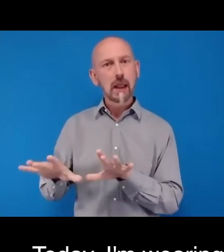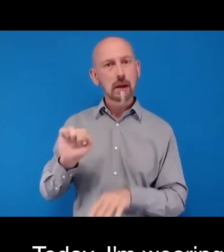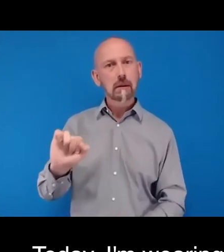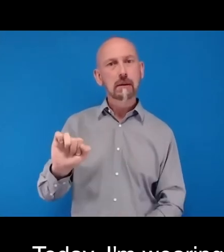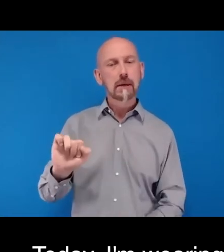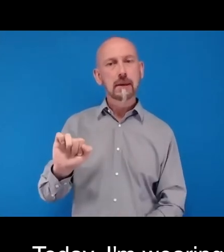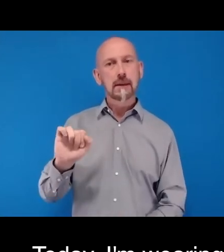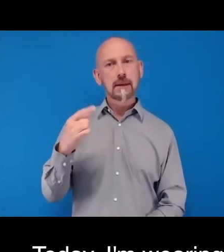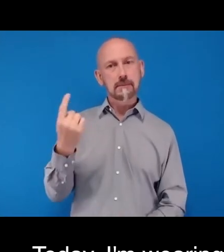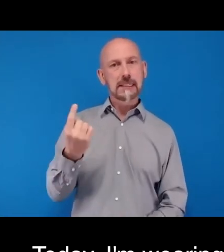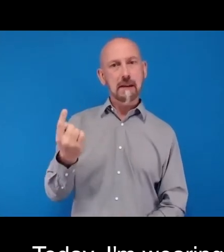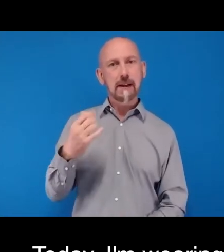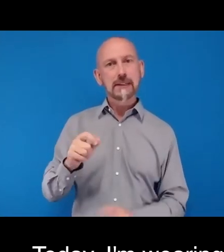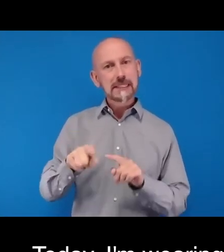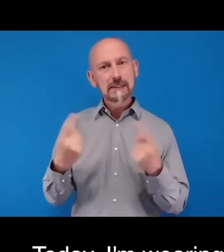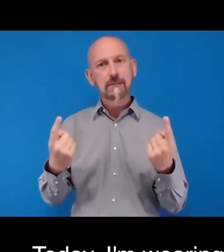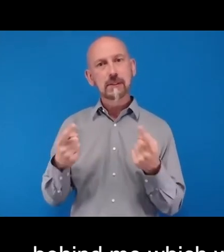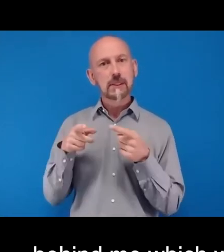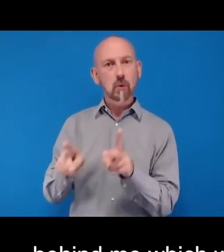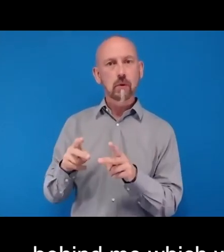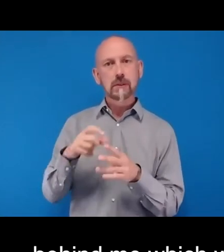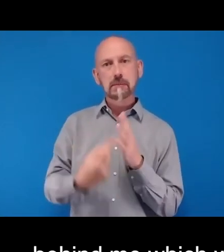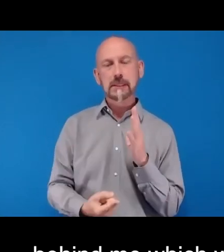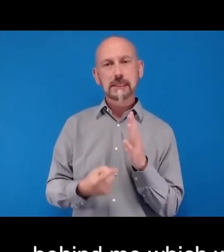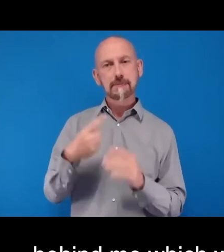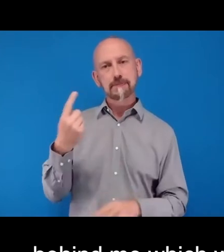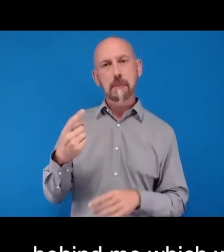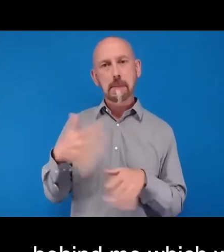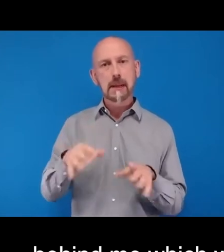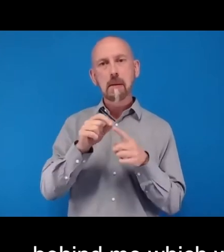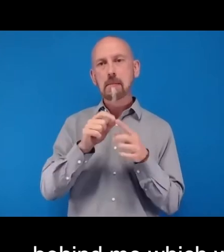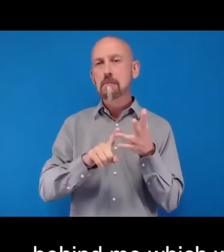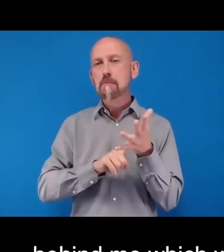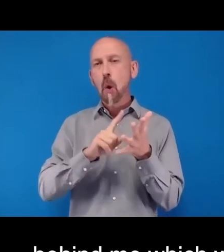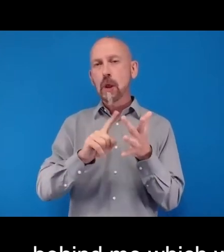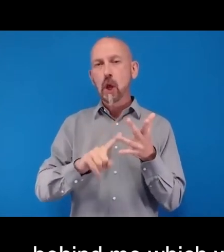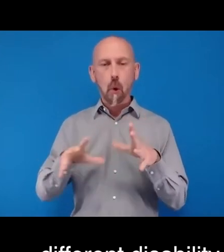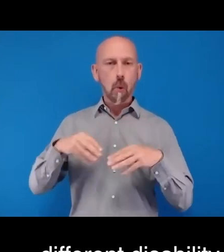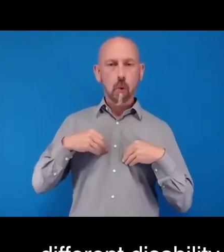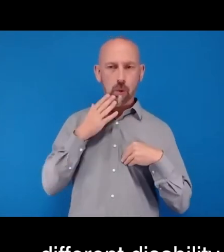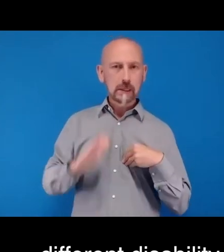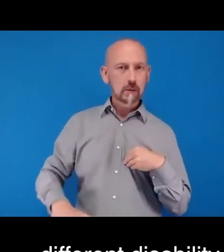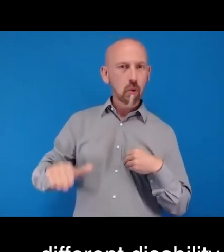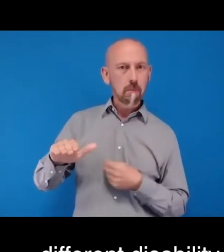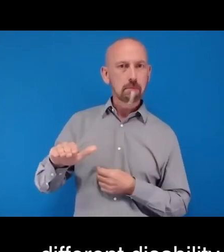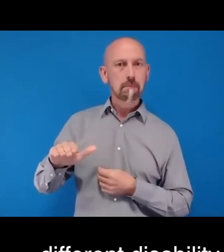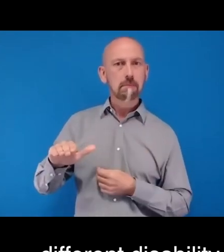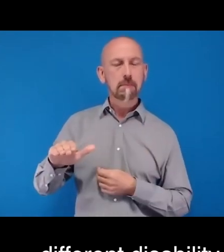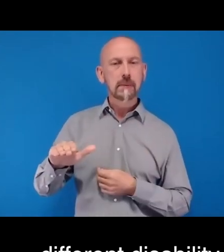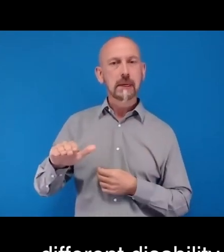of disability from when he had polio as a child. But just a reminder that